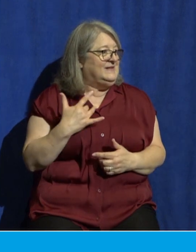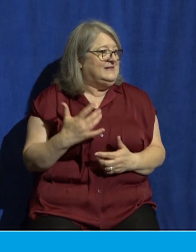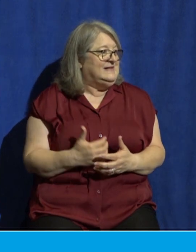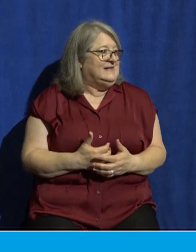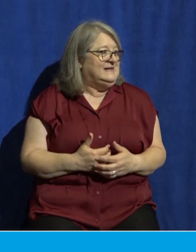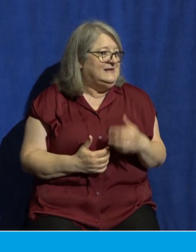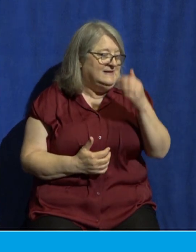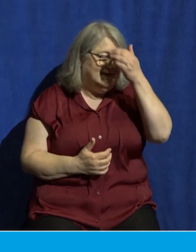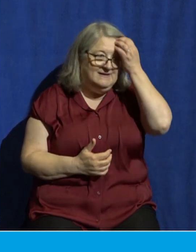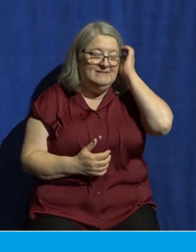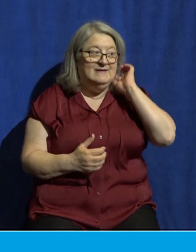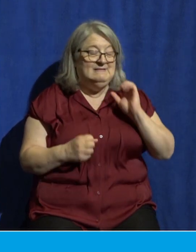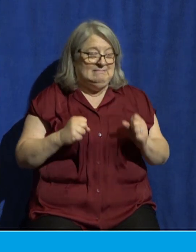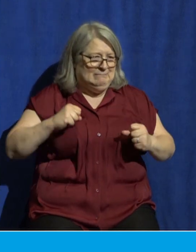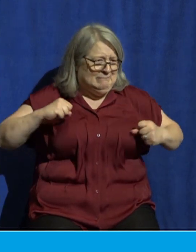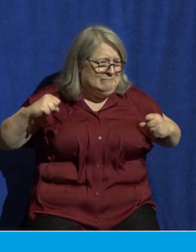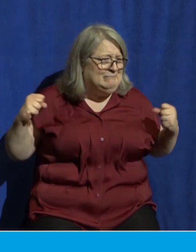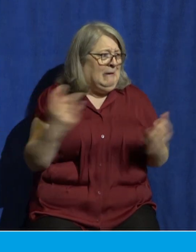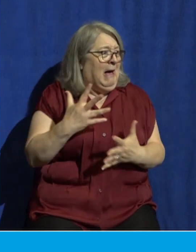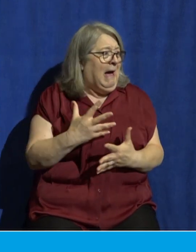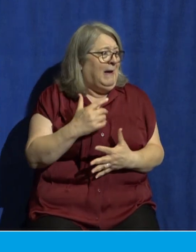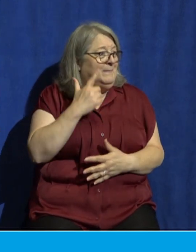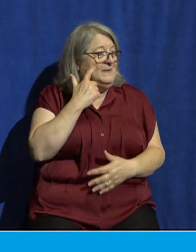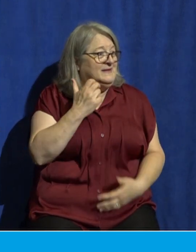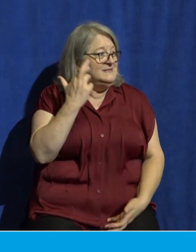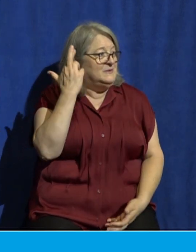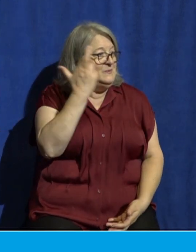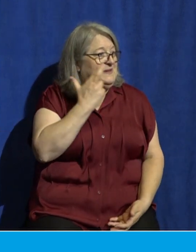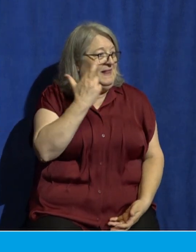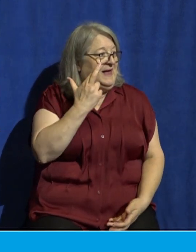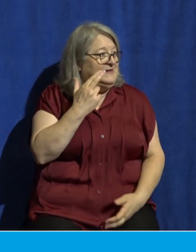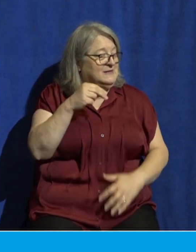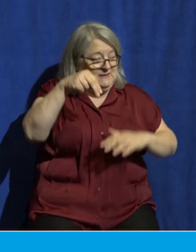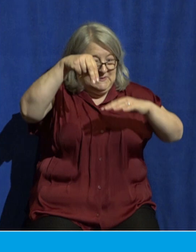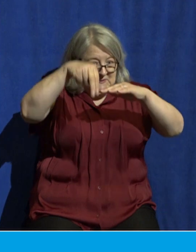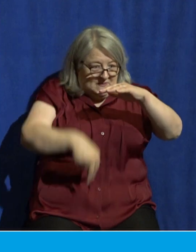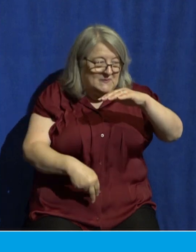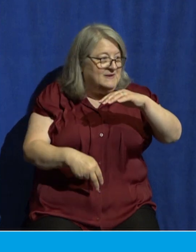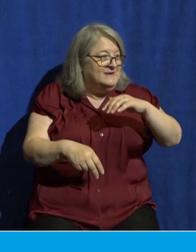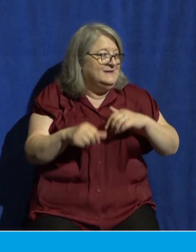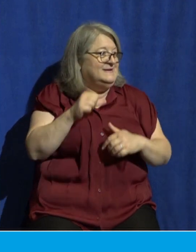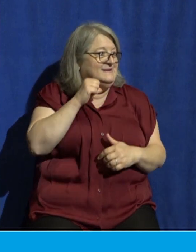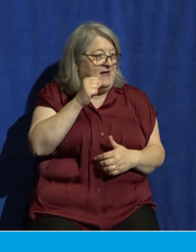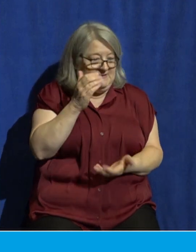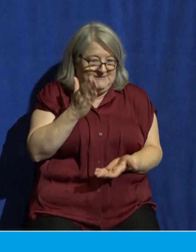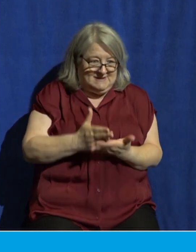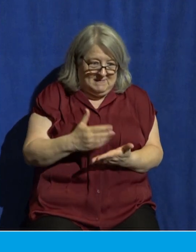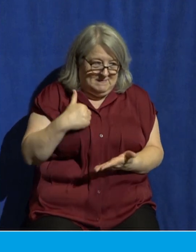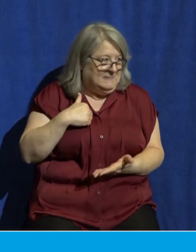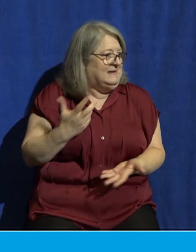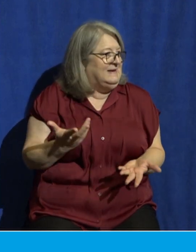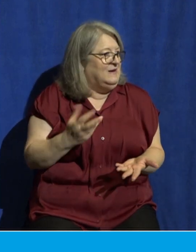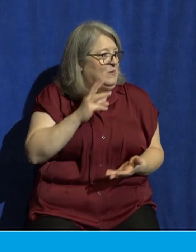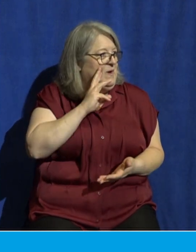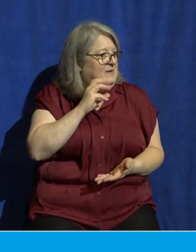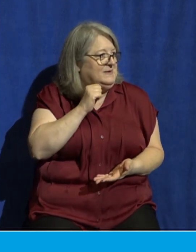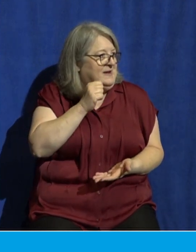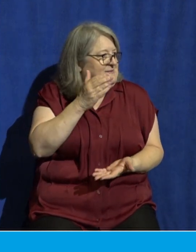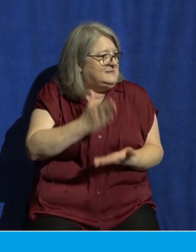terror when I realized that the force of gravity does not stop at this surface of the water. So not only did I realize that the